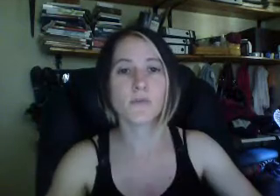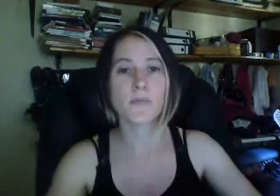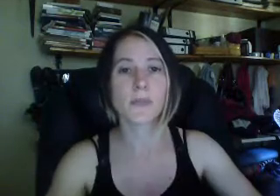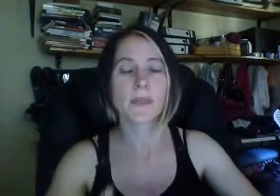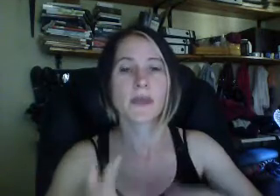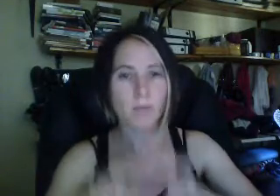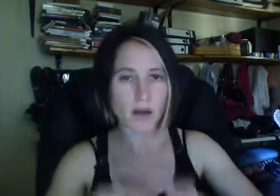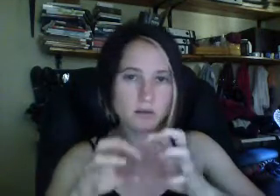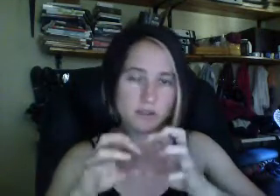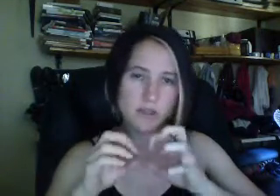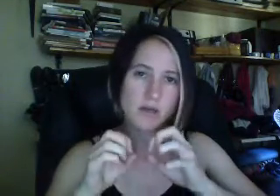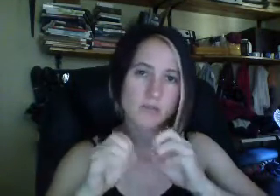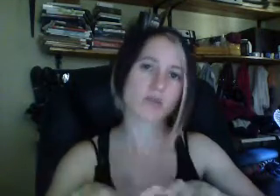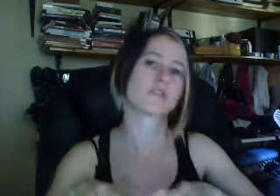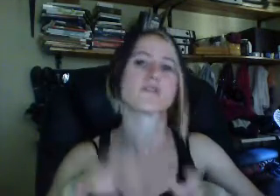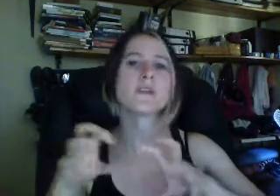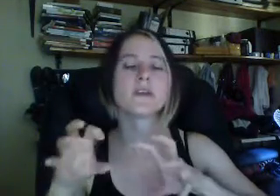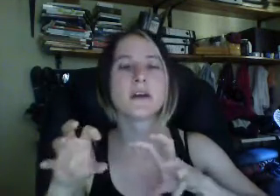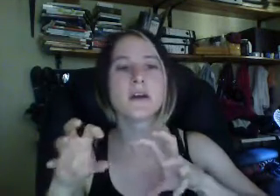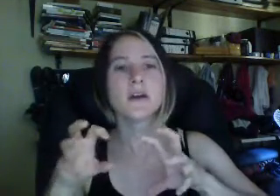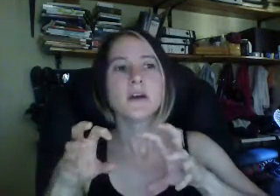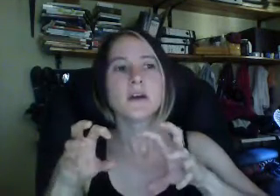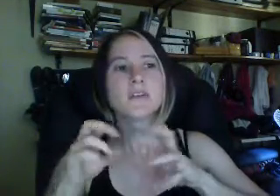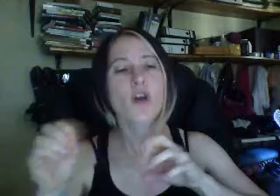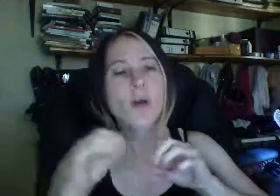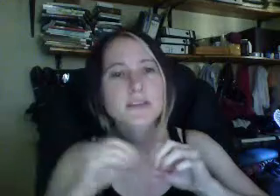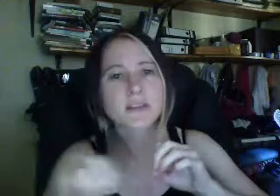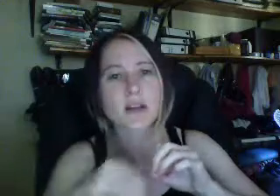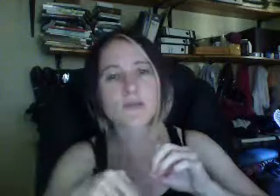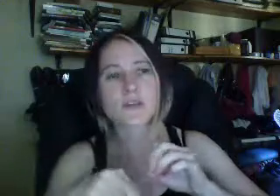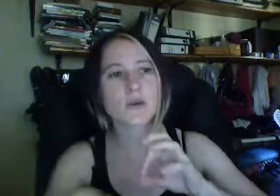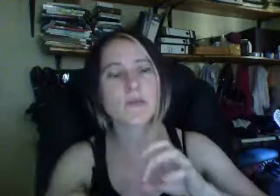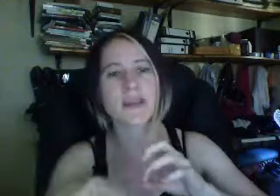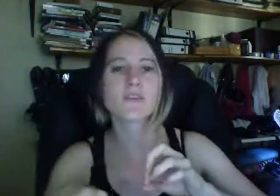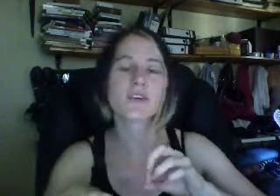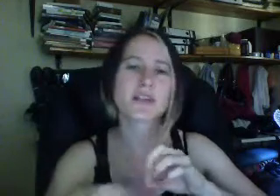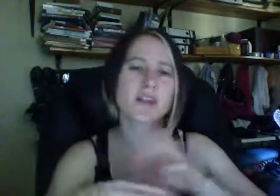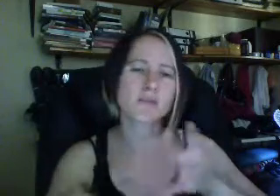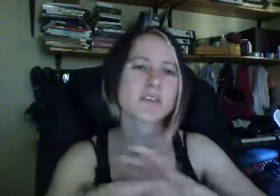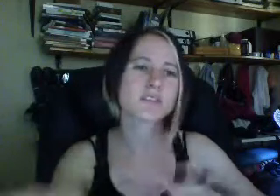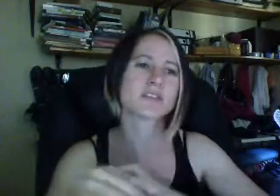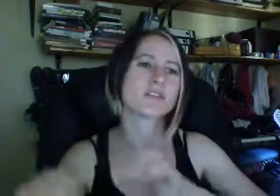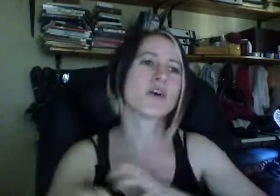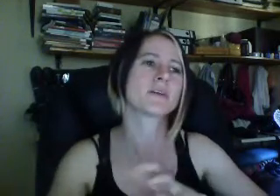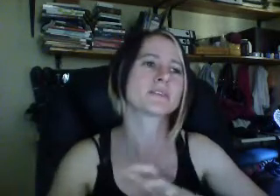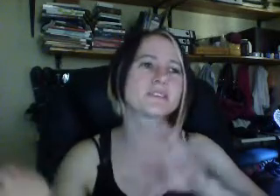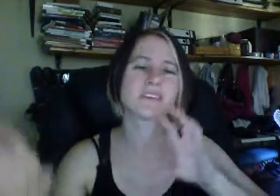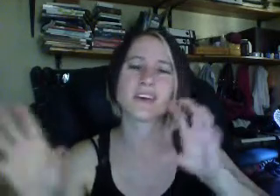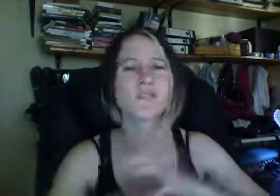about pornography, the comments that come through, that's why I make it very clear that I'm not interested in comments. I don't